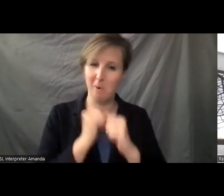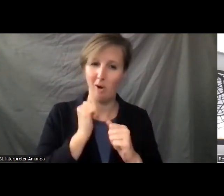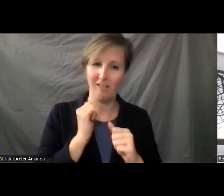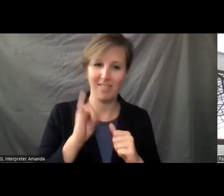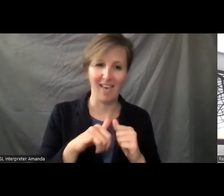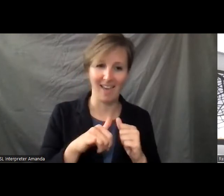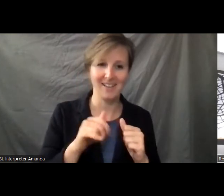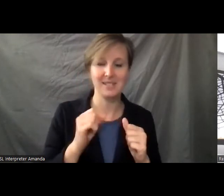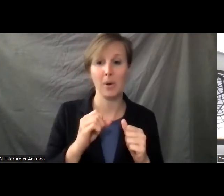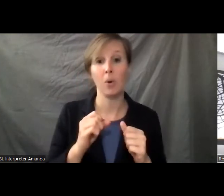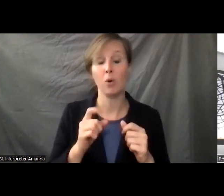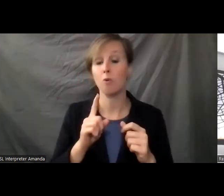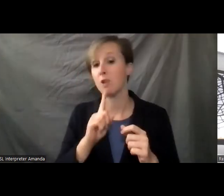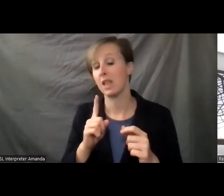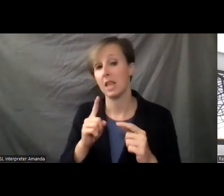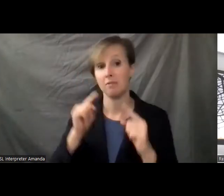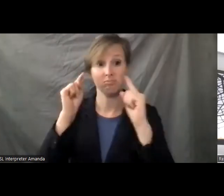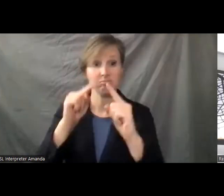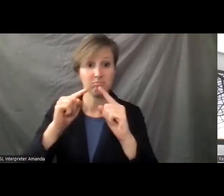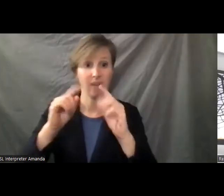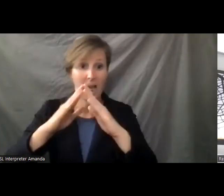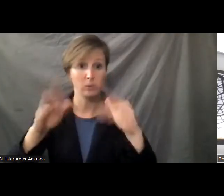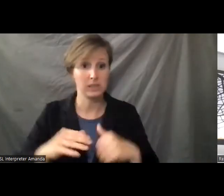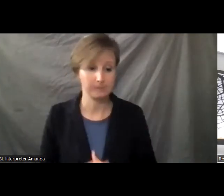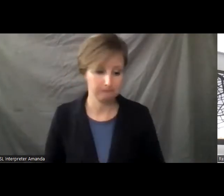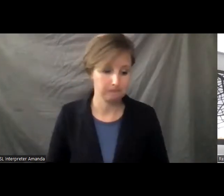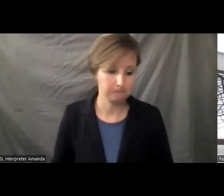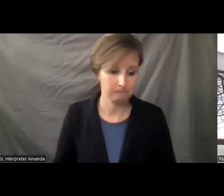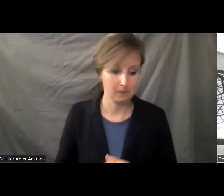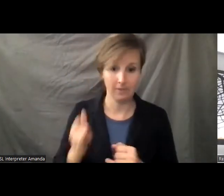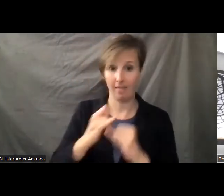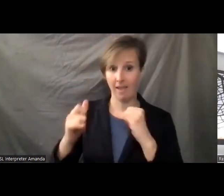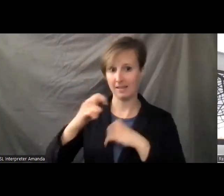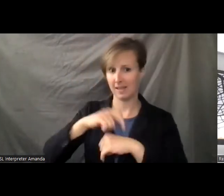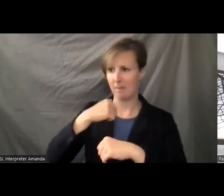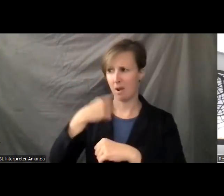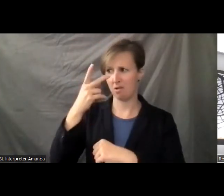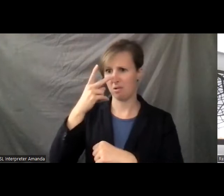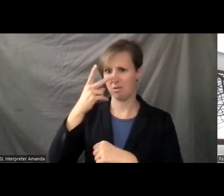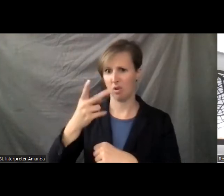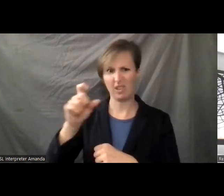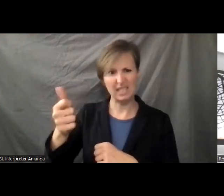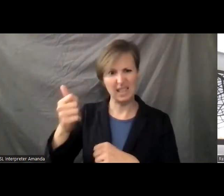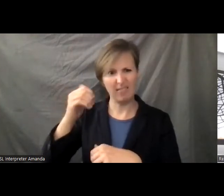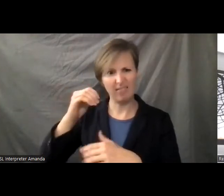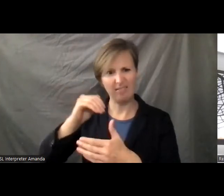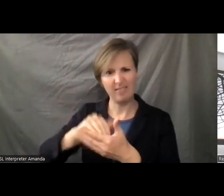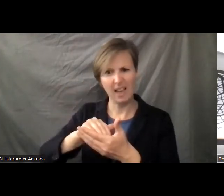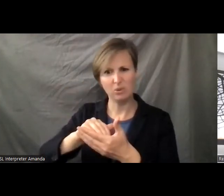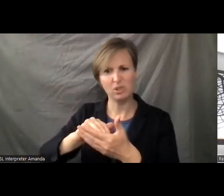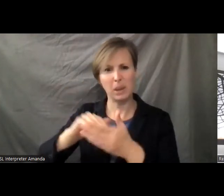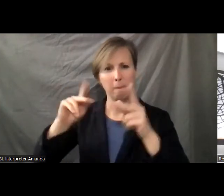Number one, the biggest single issue is housing. You know, the last I paid attention, there was a 10,000-person backlog